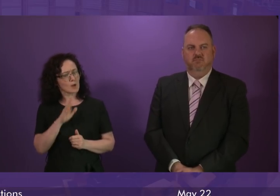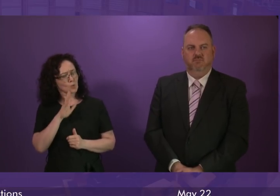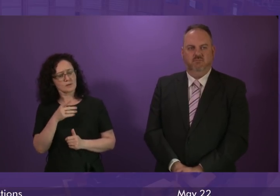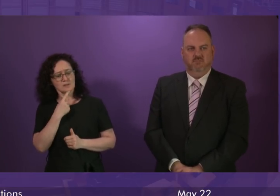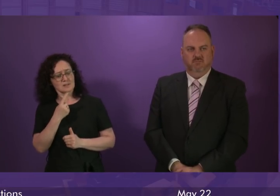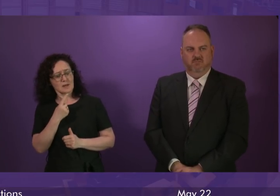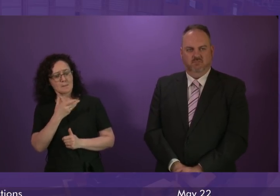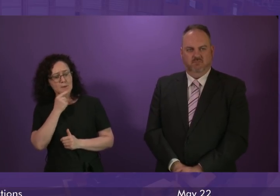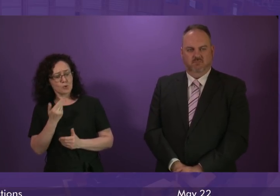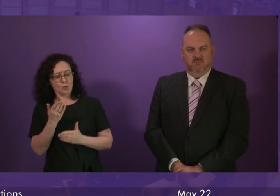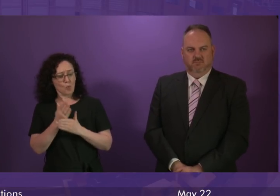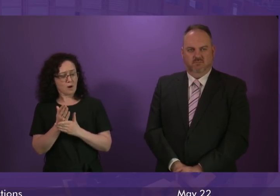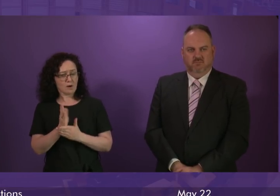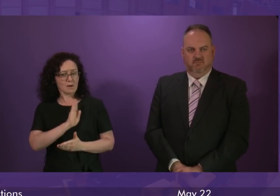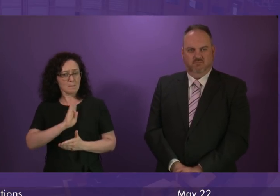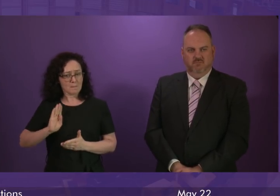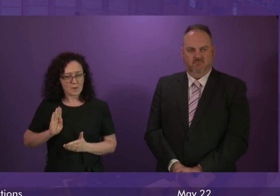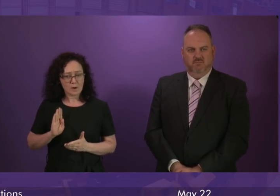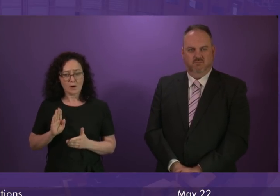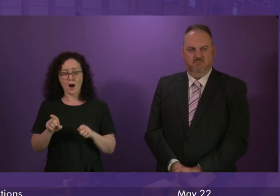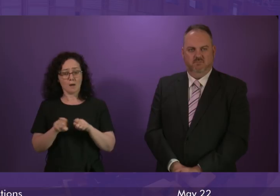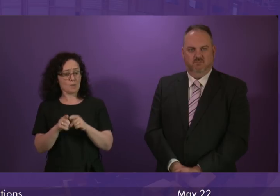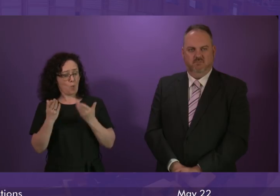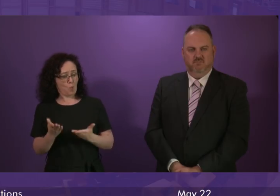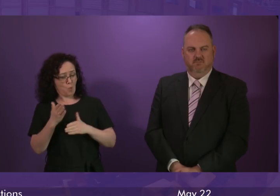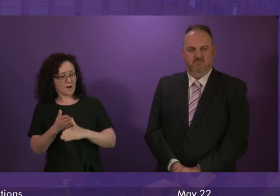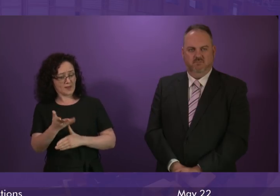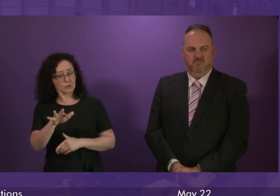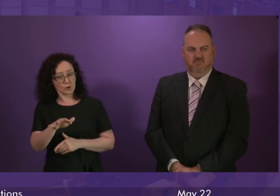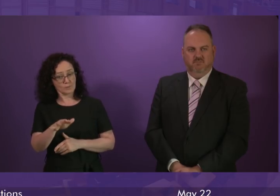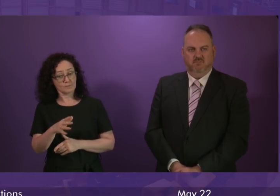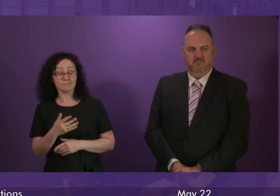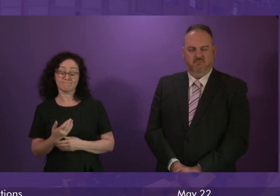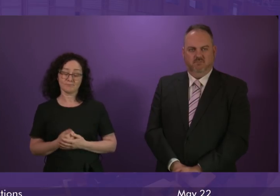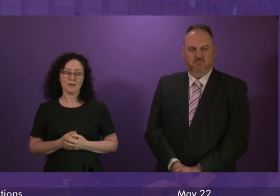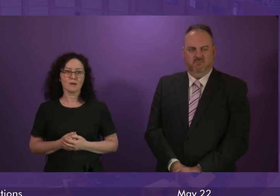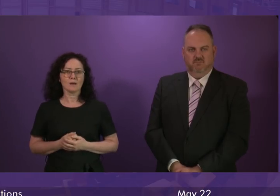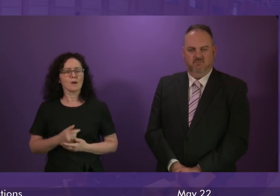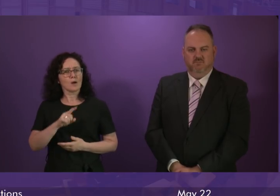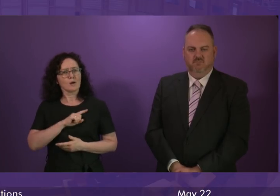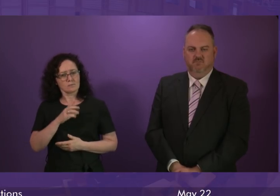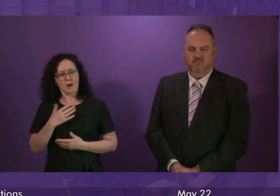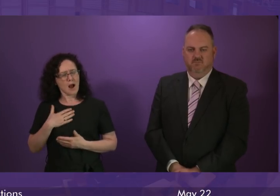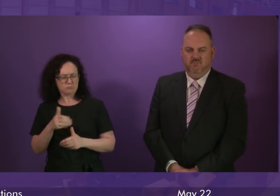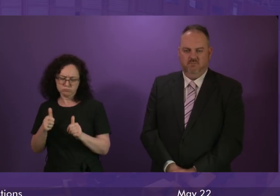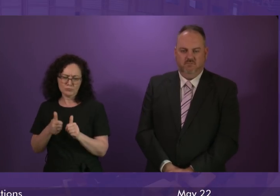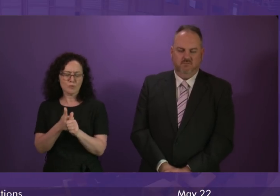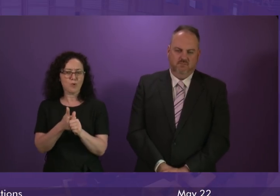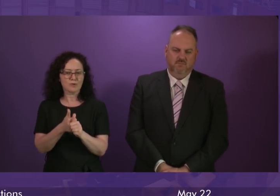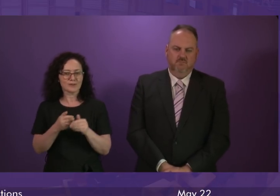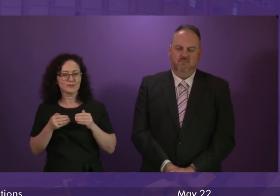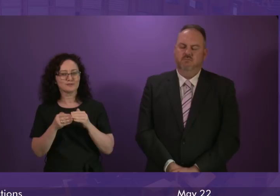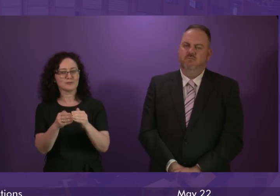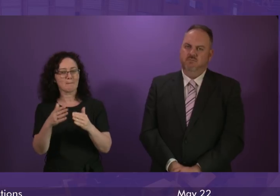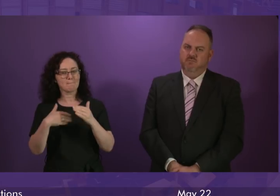those who have served in our armed forces. I also am a strong supporter of shipbuilding in Scotland, and in the days when Govan